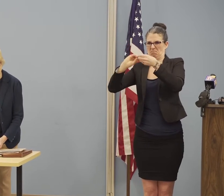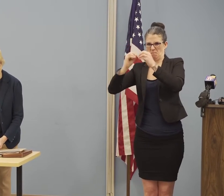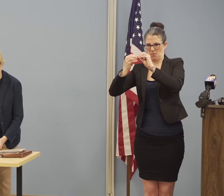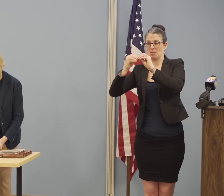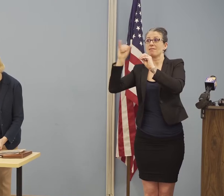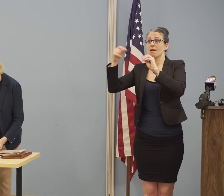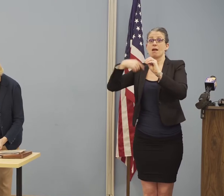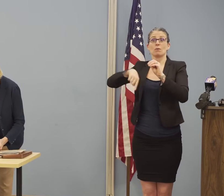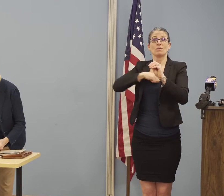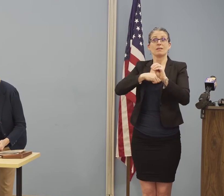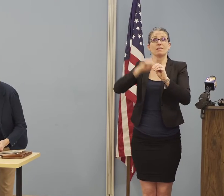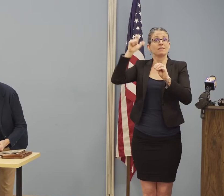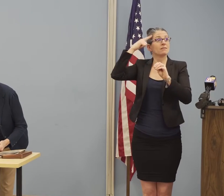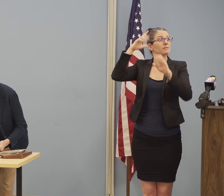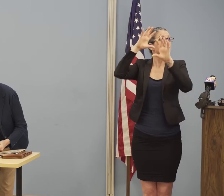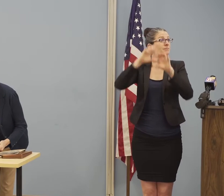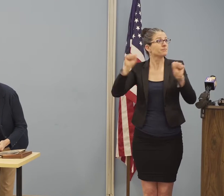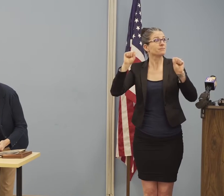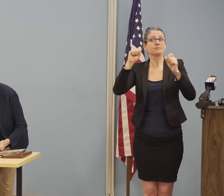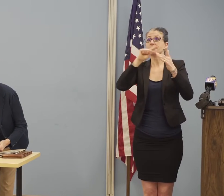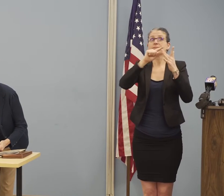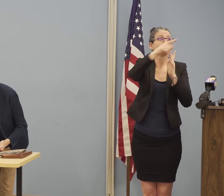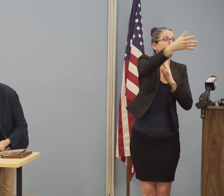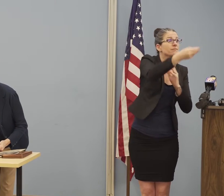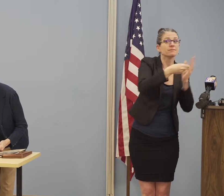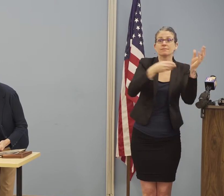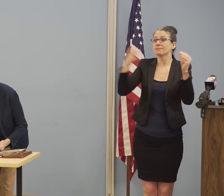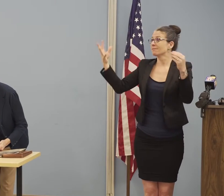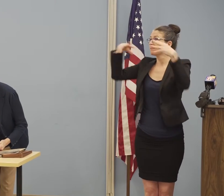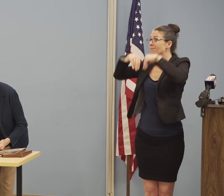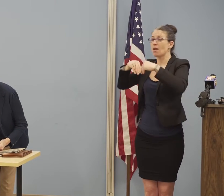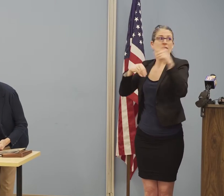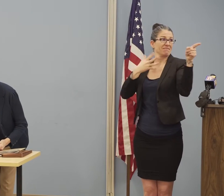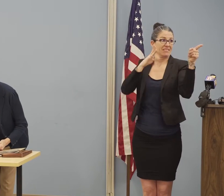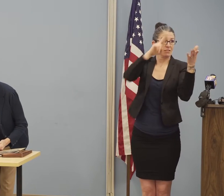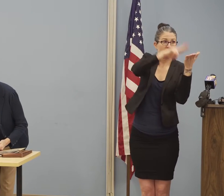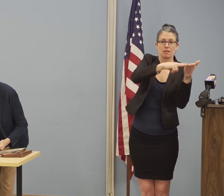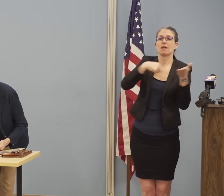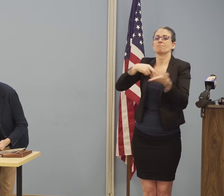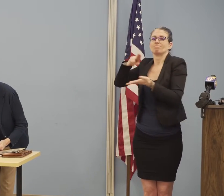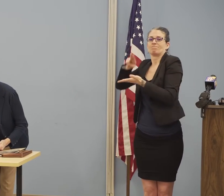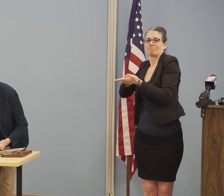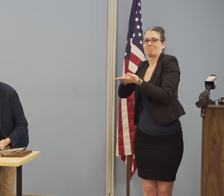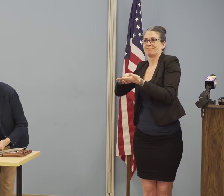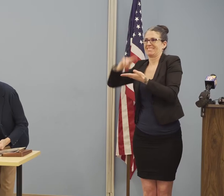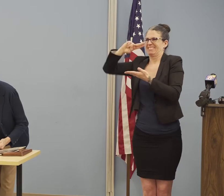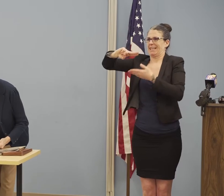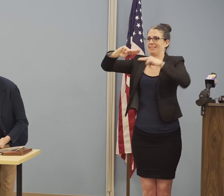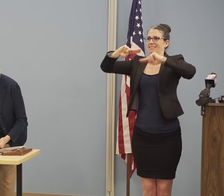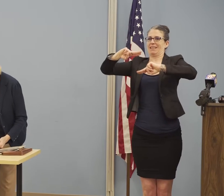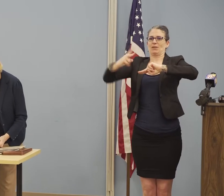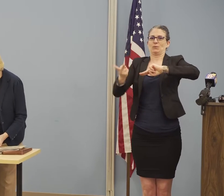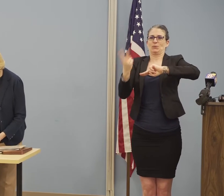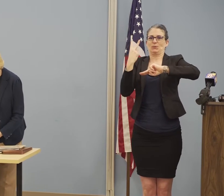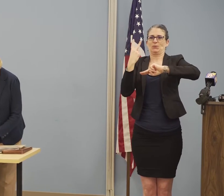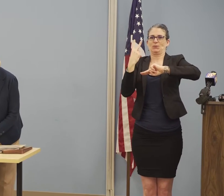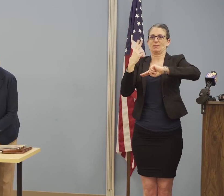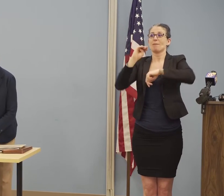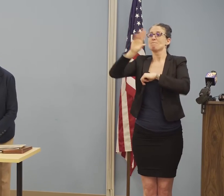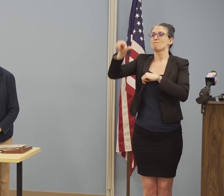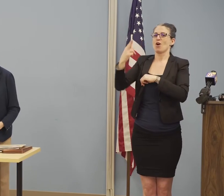page as of yesterday, and I am pleased to sign this on March 8th, 2020.